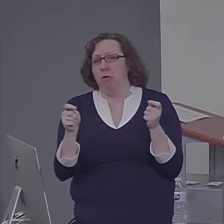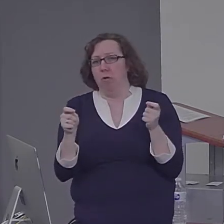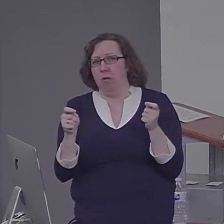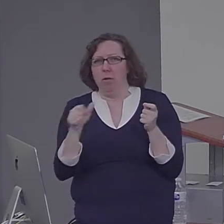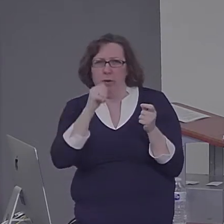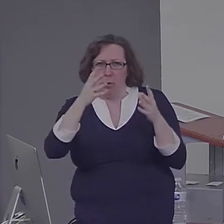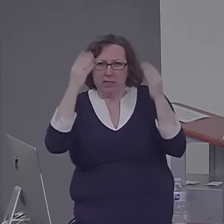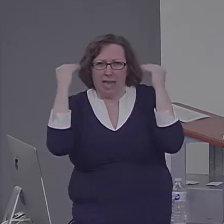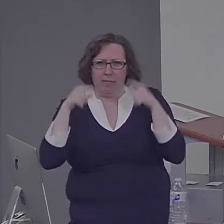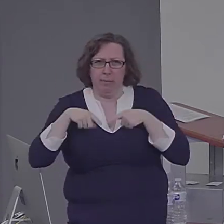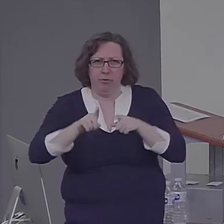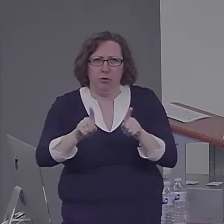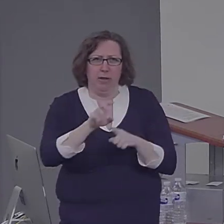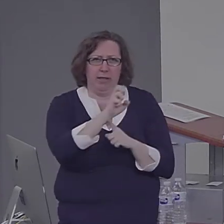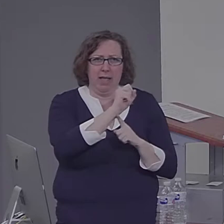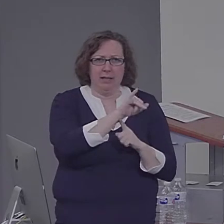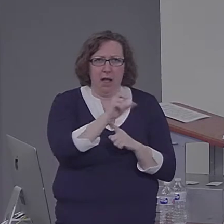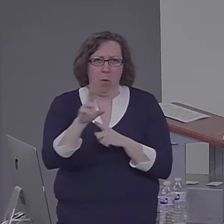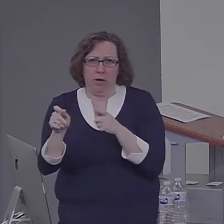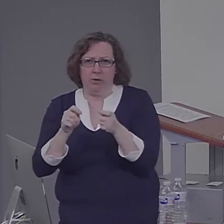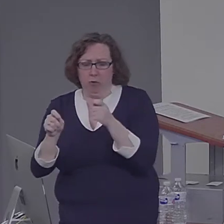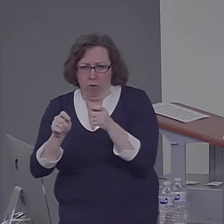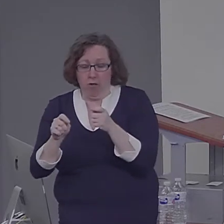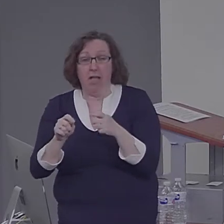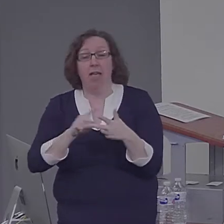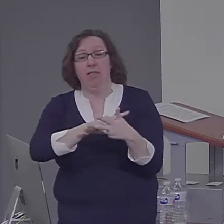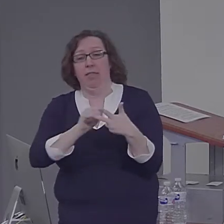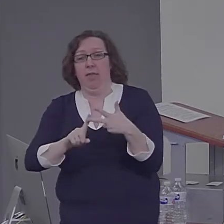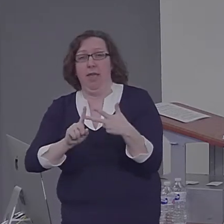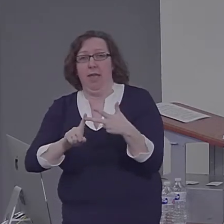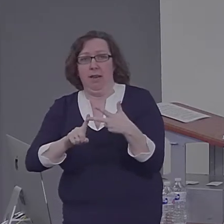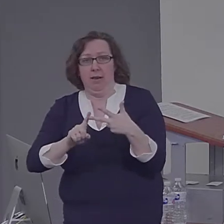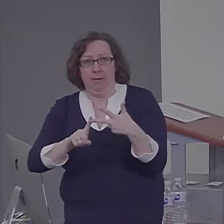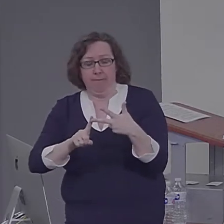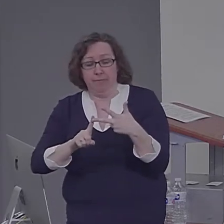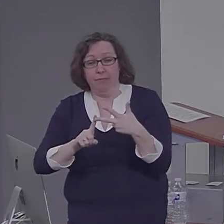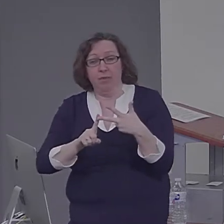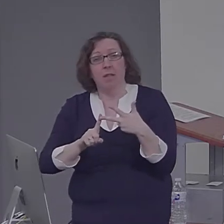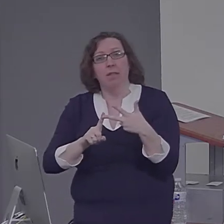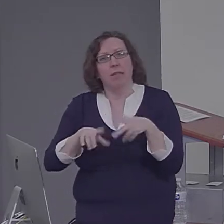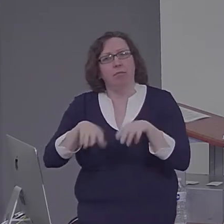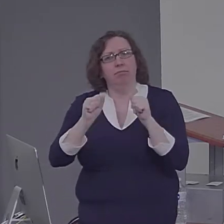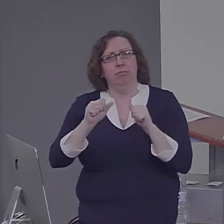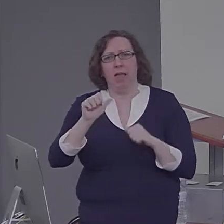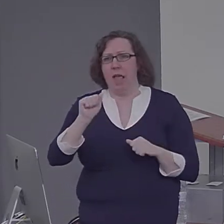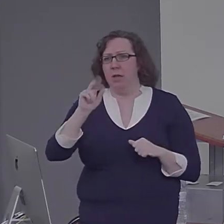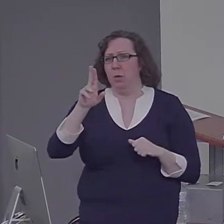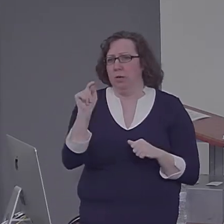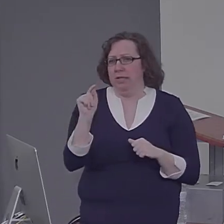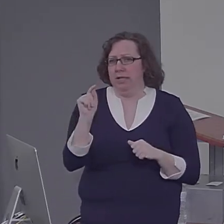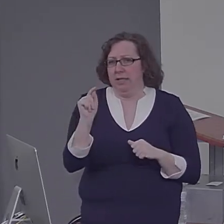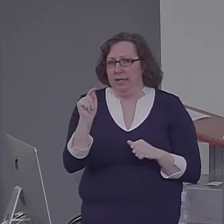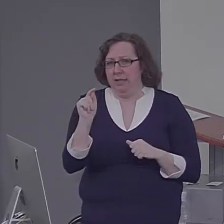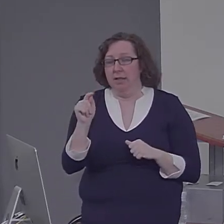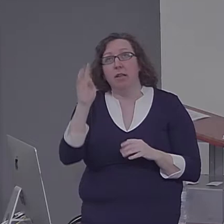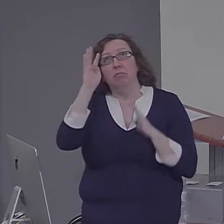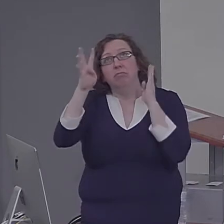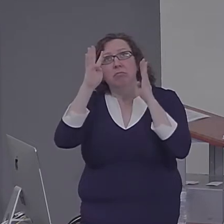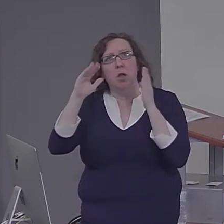future imagining or control task, you do the alternative uses task. You generate novel uses for an object,